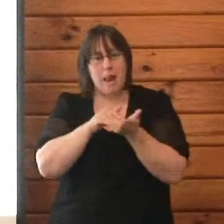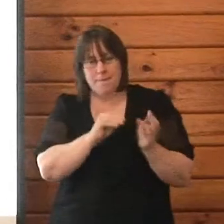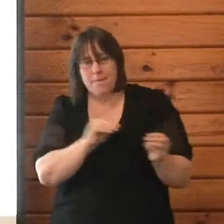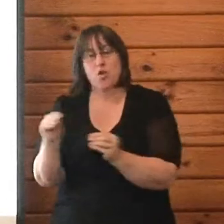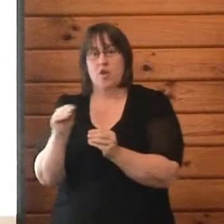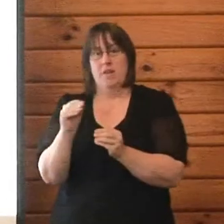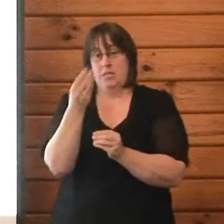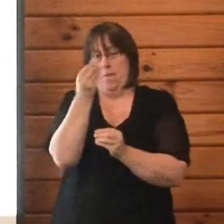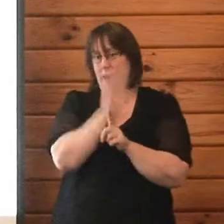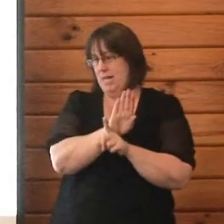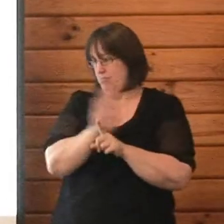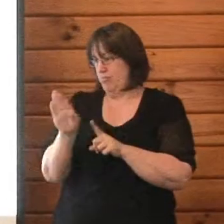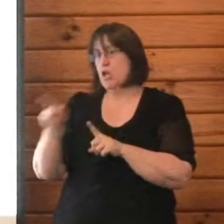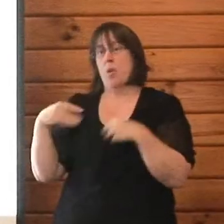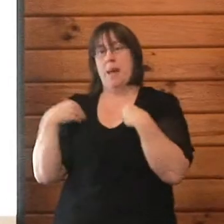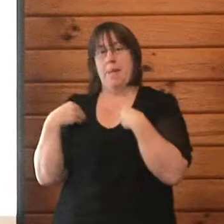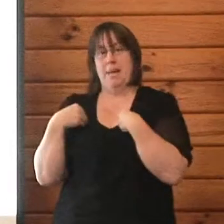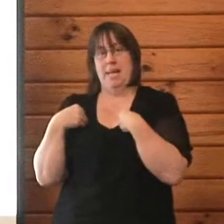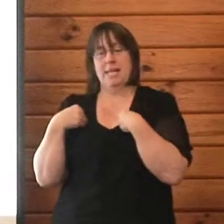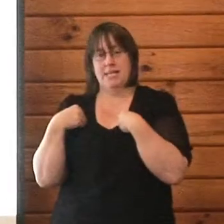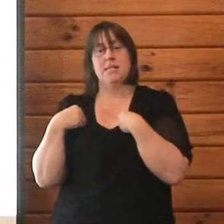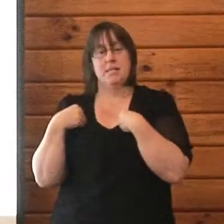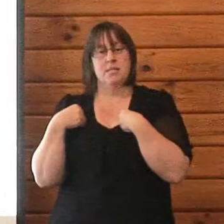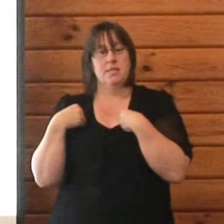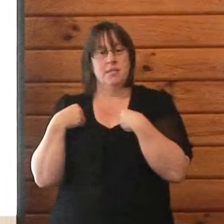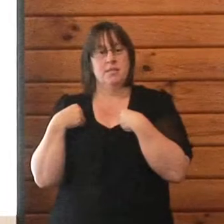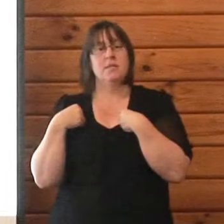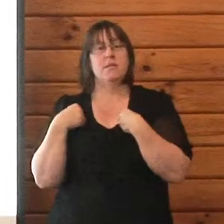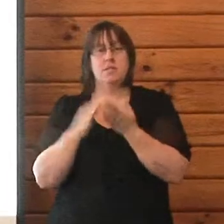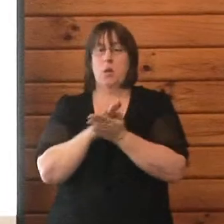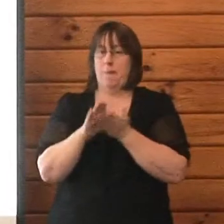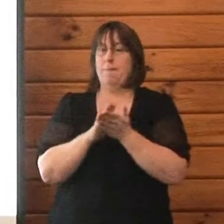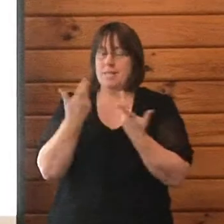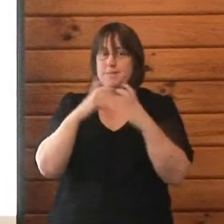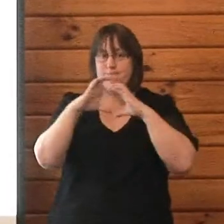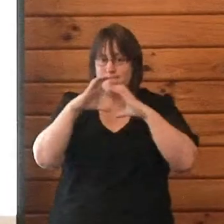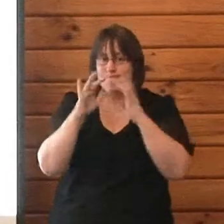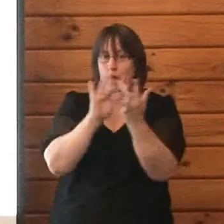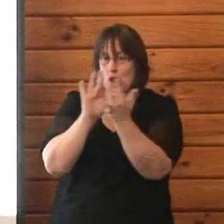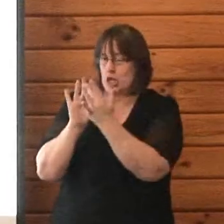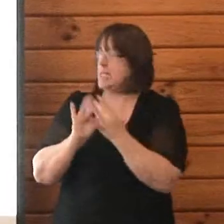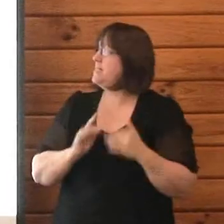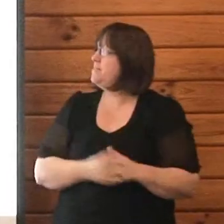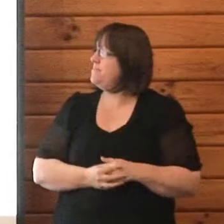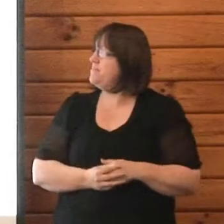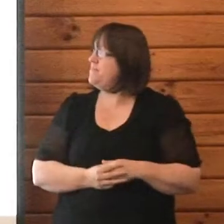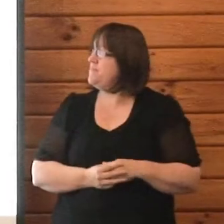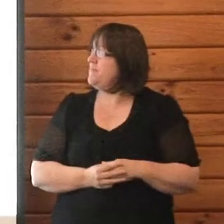company. So a lot of communication is involved with that. We also have a storage grant for people